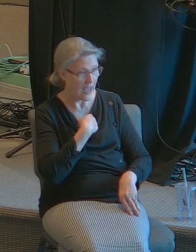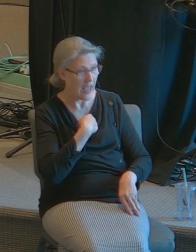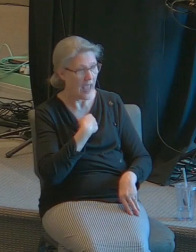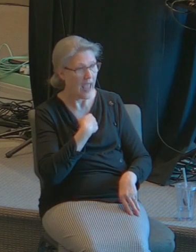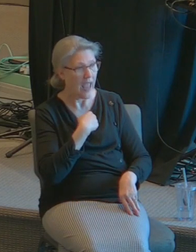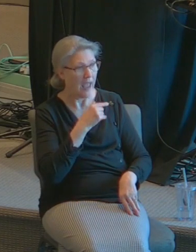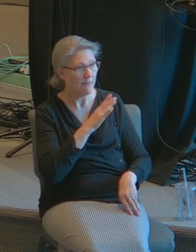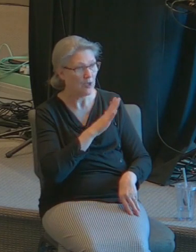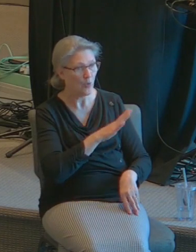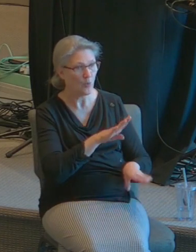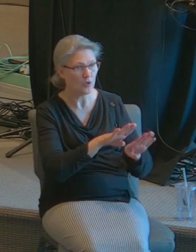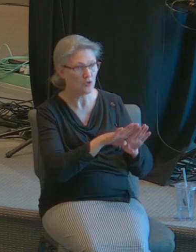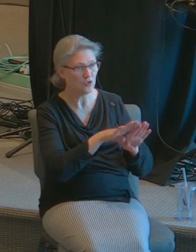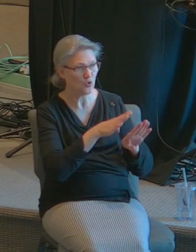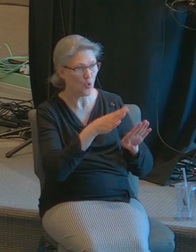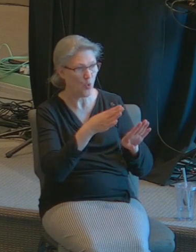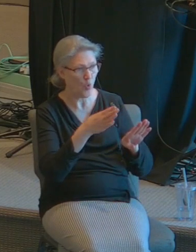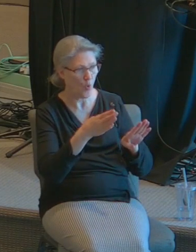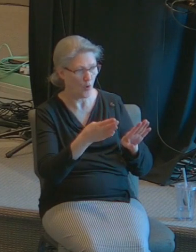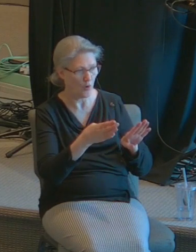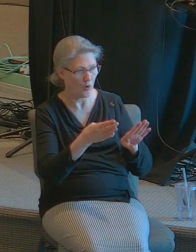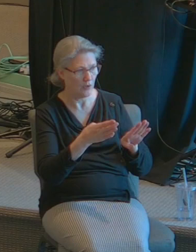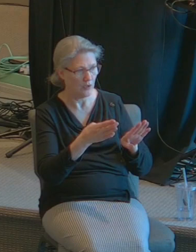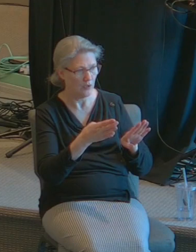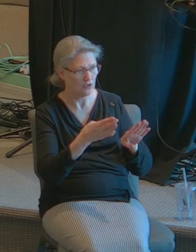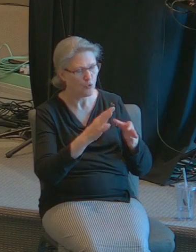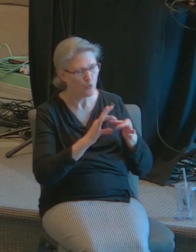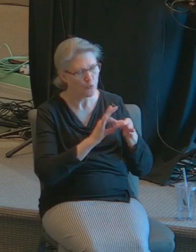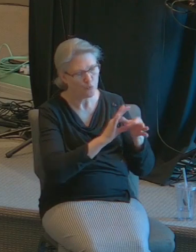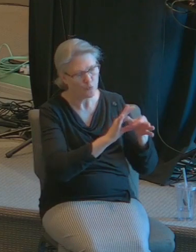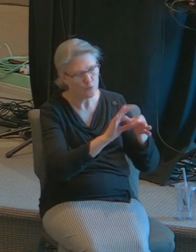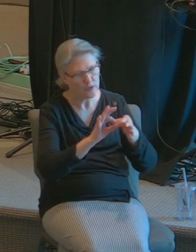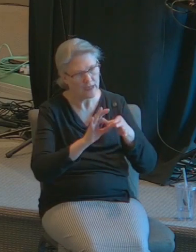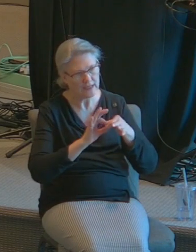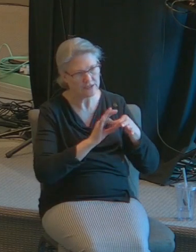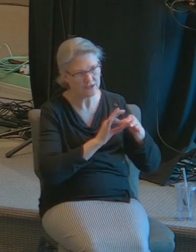door to a relationship